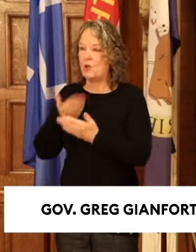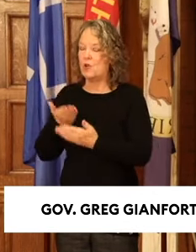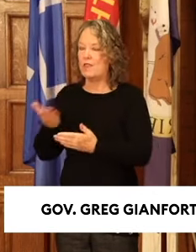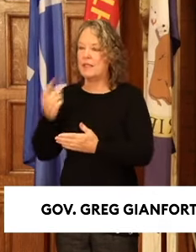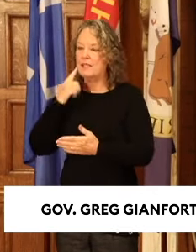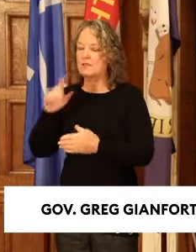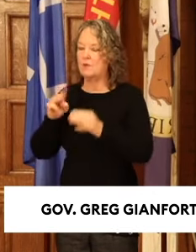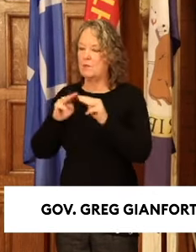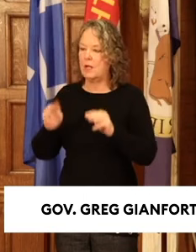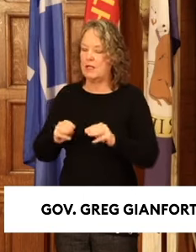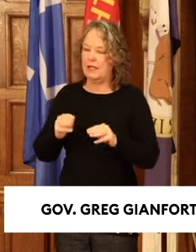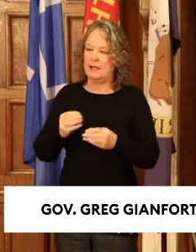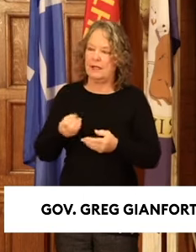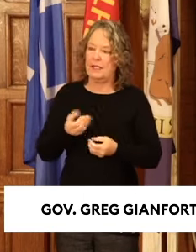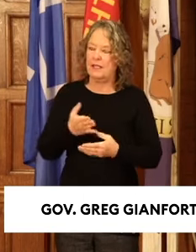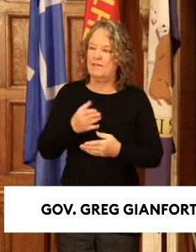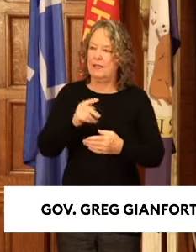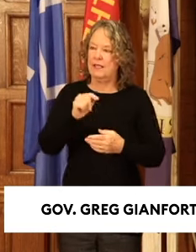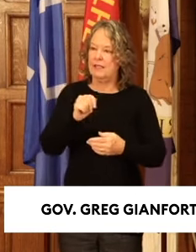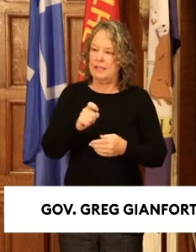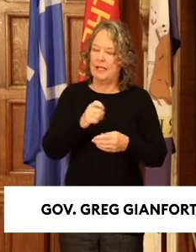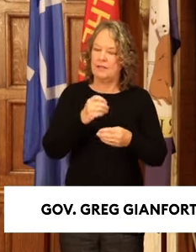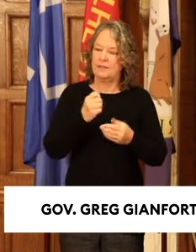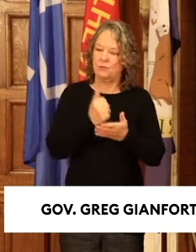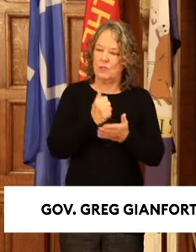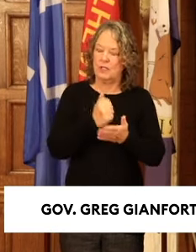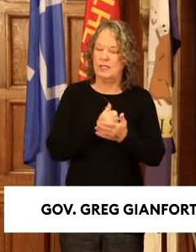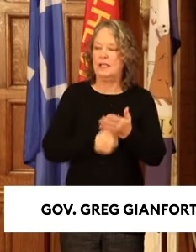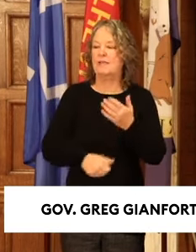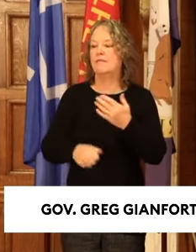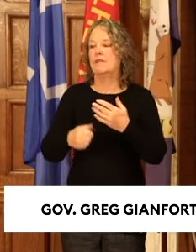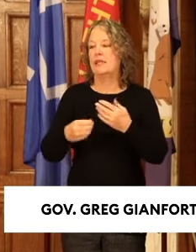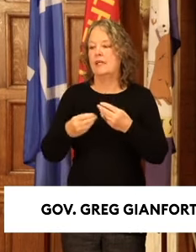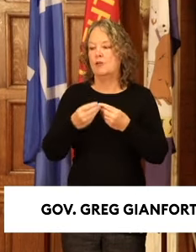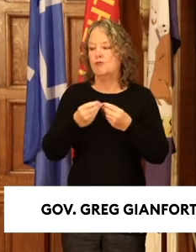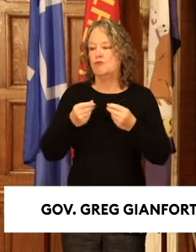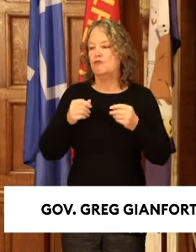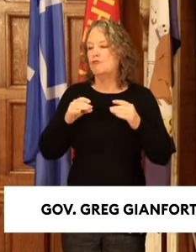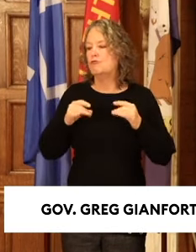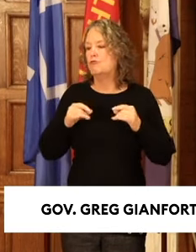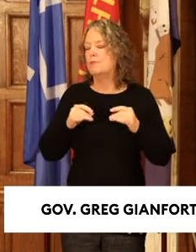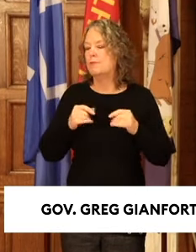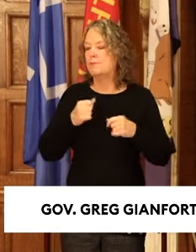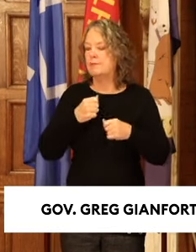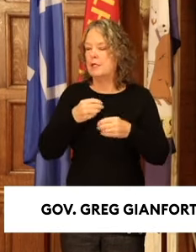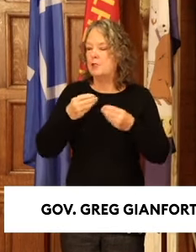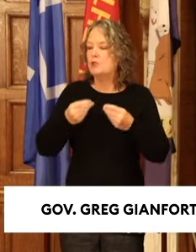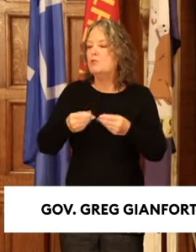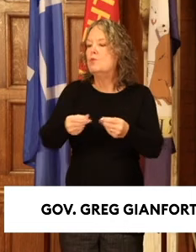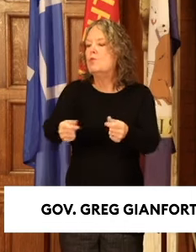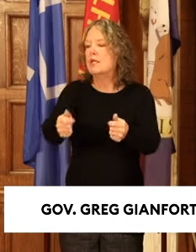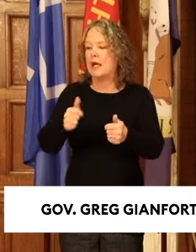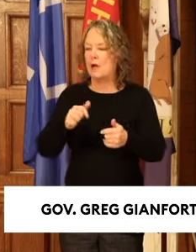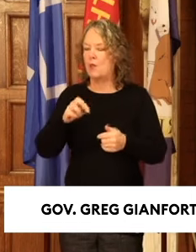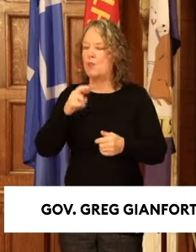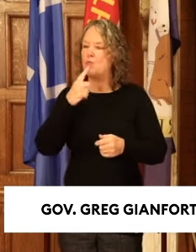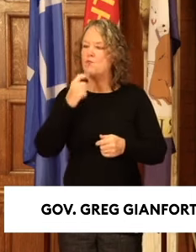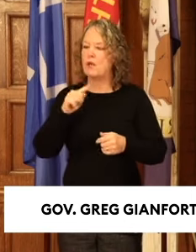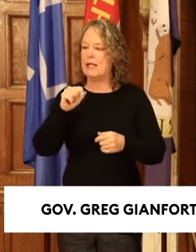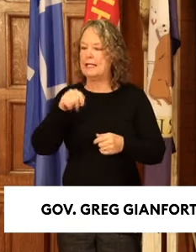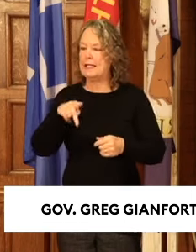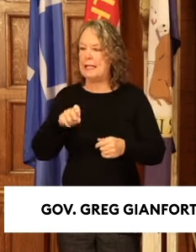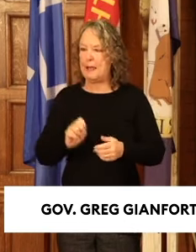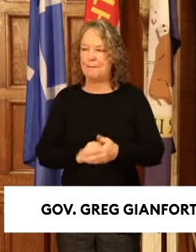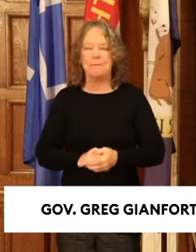getting them tax relief, fixing what's broken, streamlining red tape so that more Montanans can prosper. So that's great.